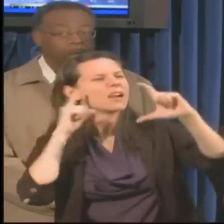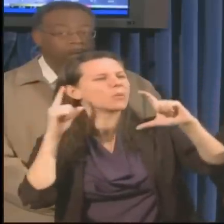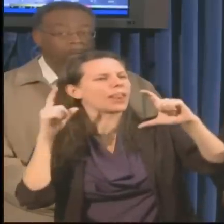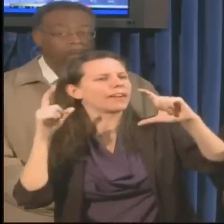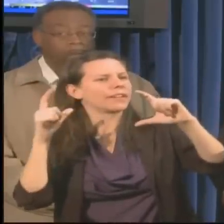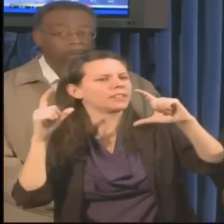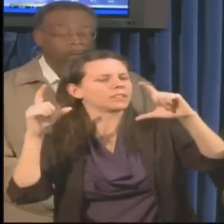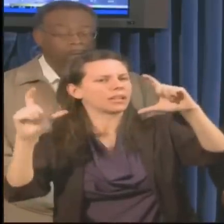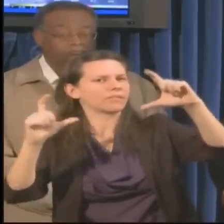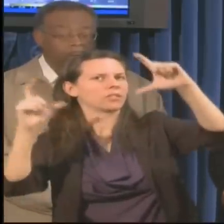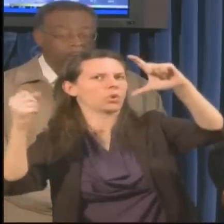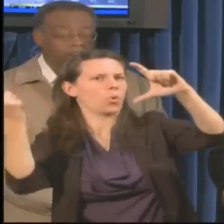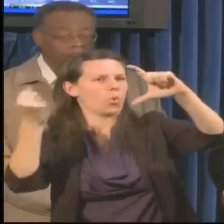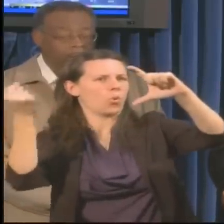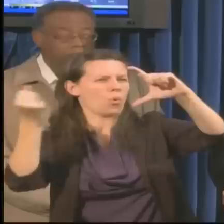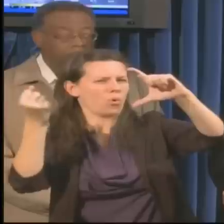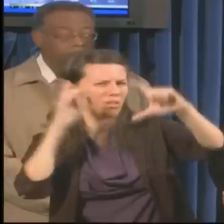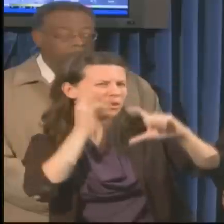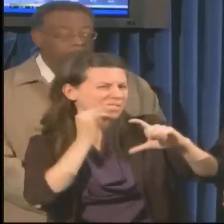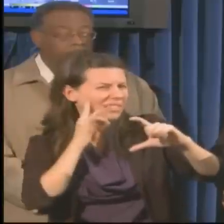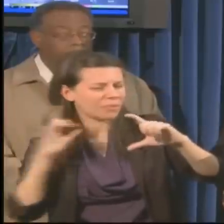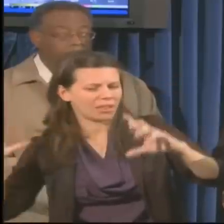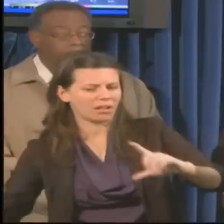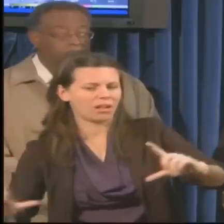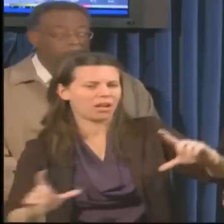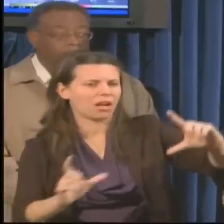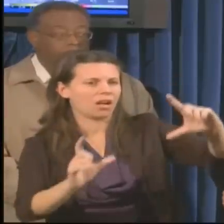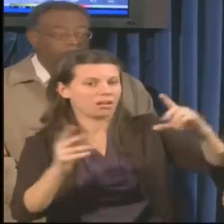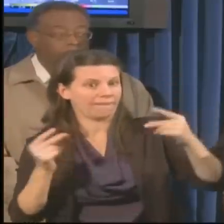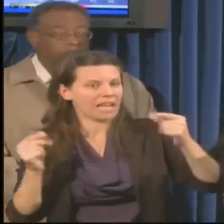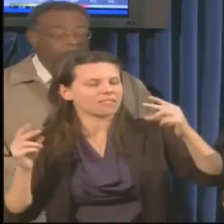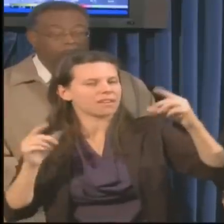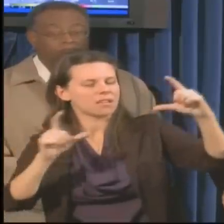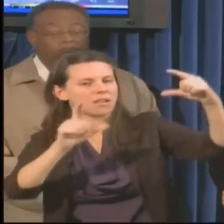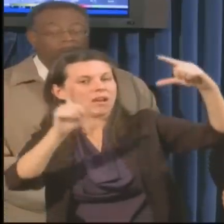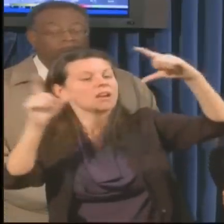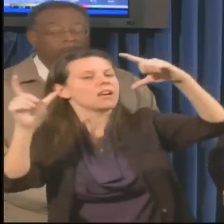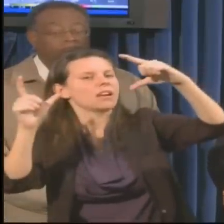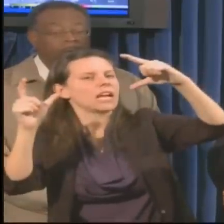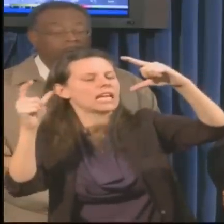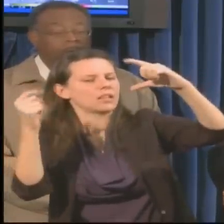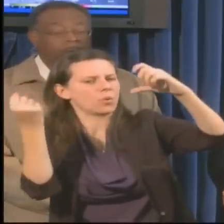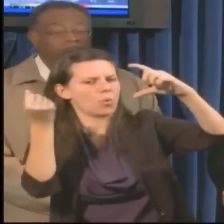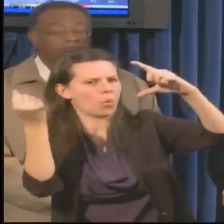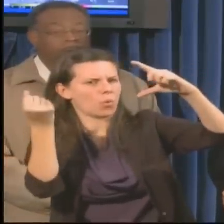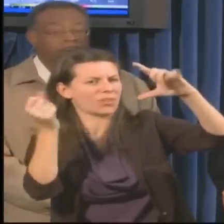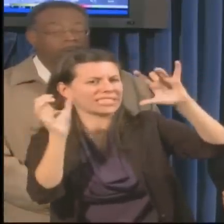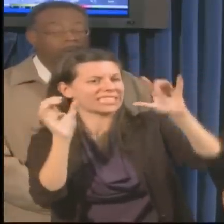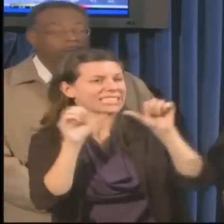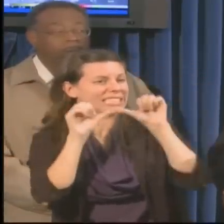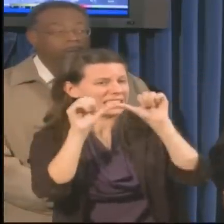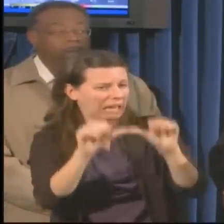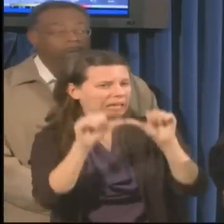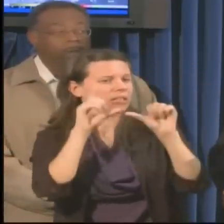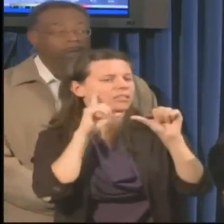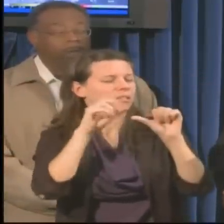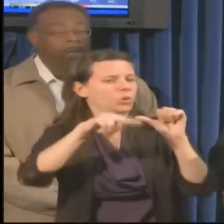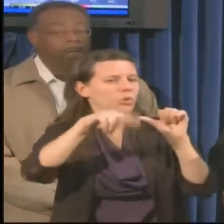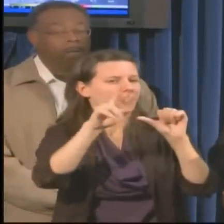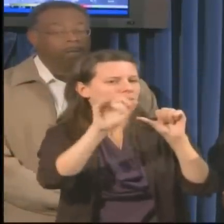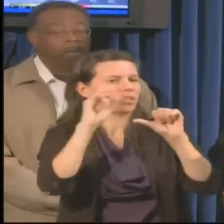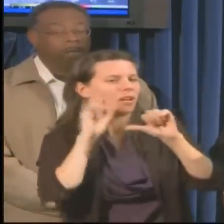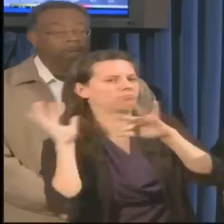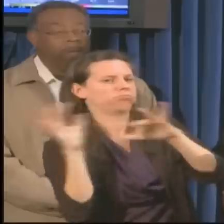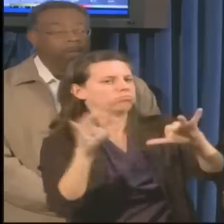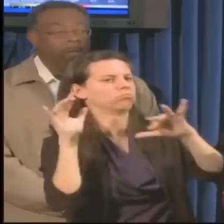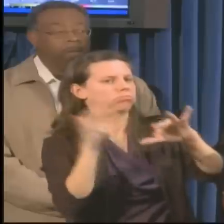out just a little bit. But it looks like the heaviest rains will be more sustained in northern Virginia for a longer period of